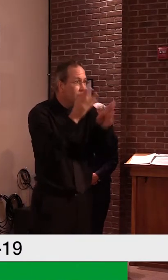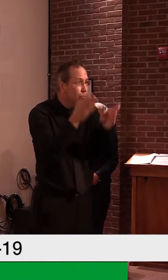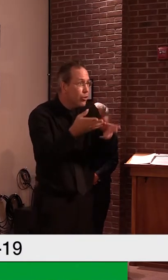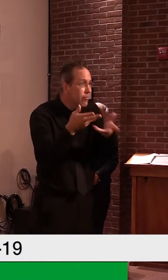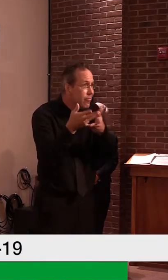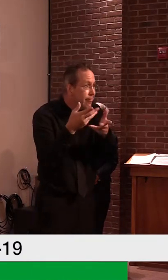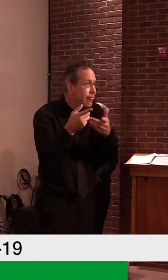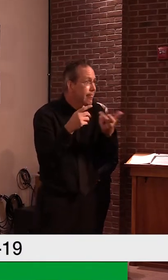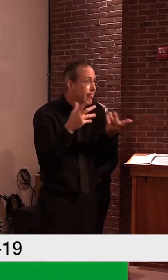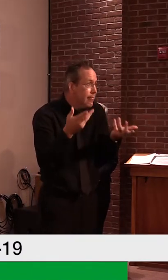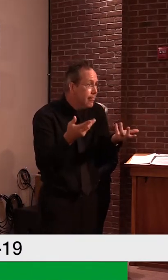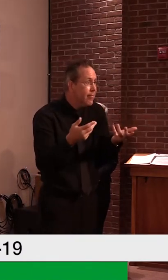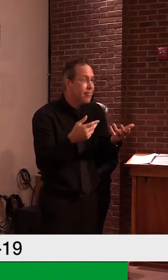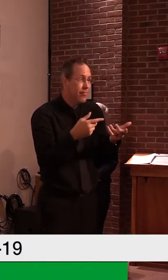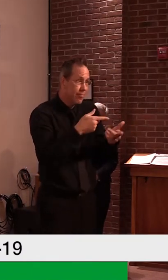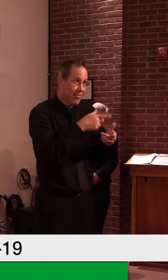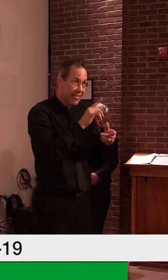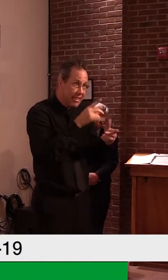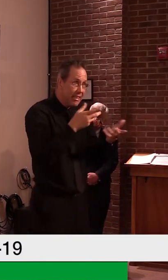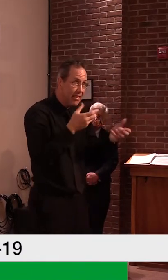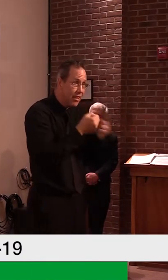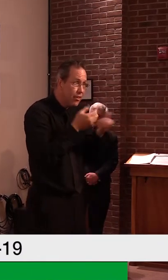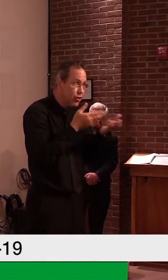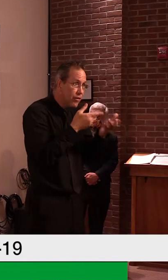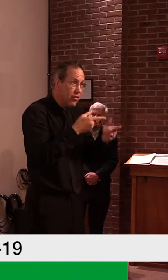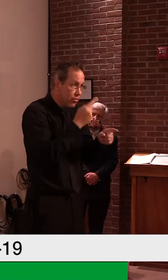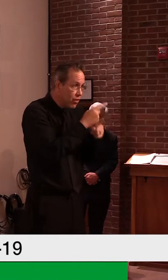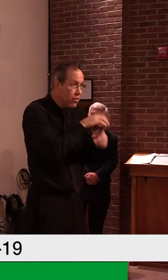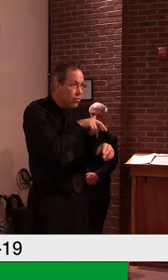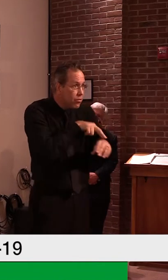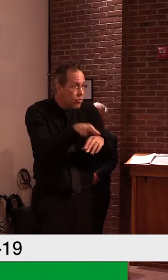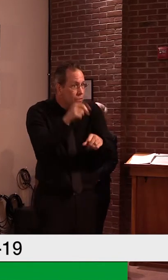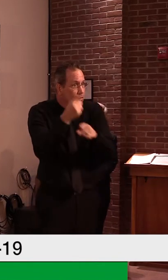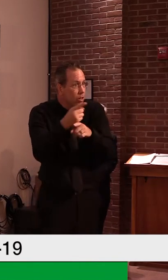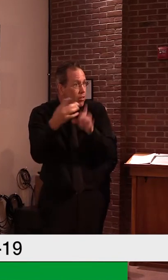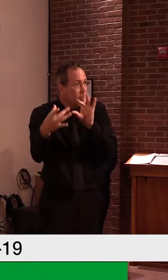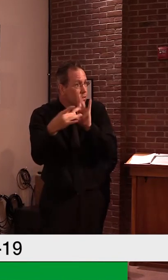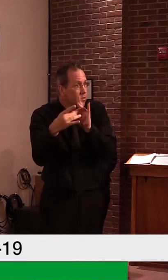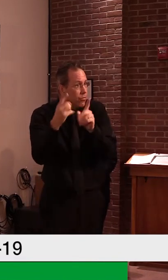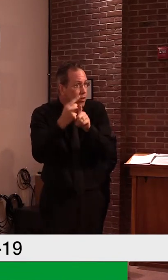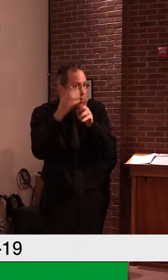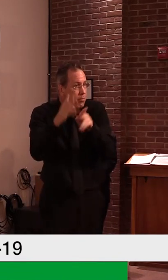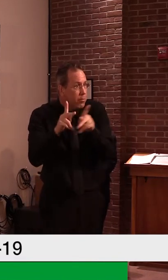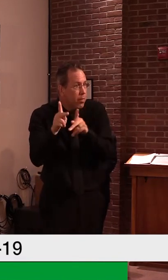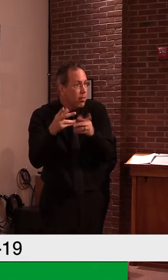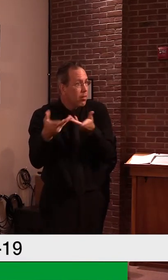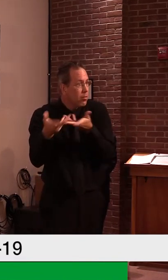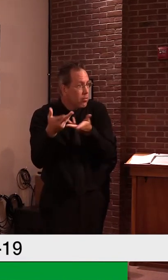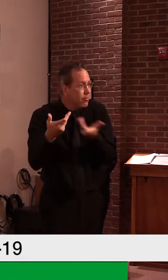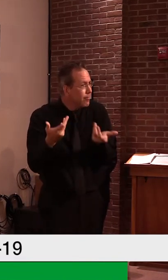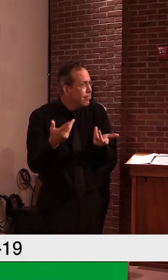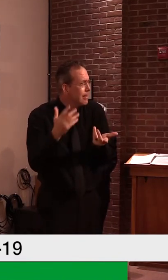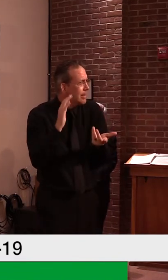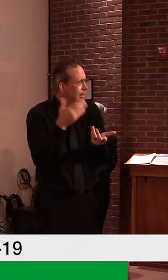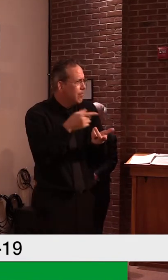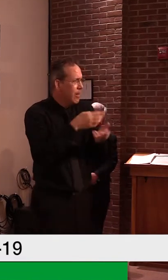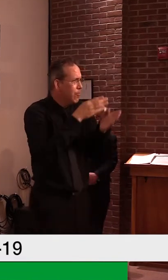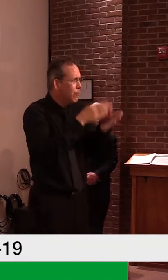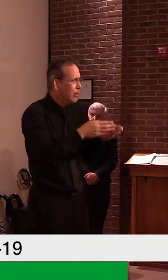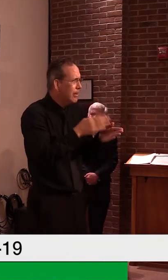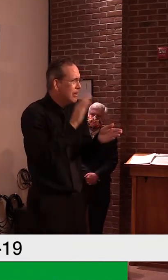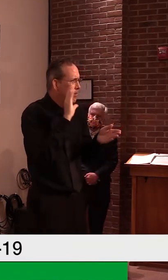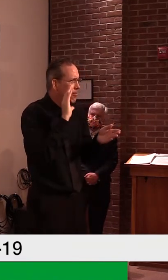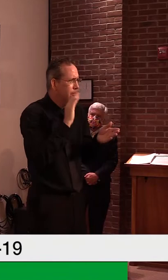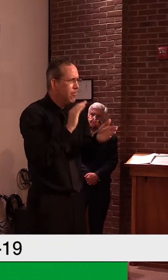and they actually got connected with the right health care provider. It sounds like they just didn't want to follow through on the actual pathway